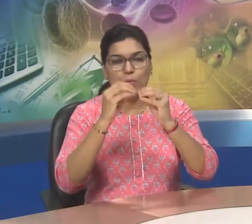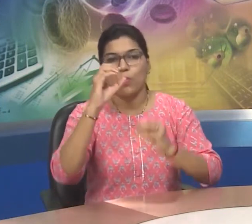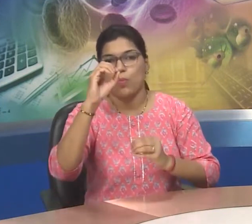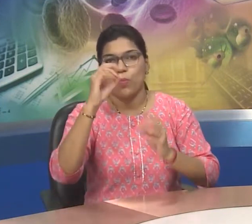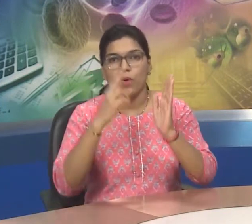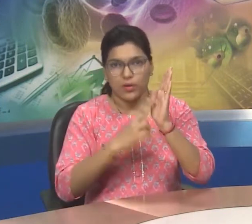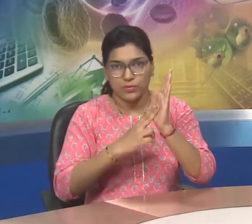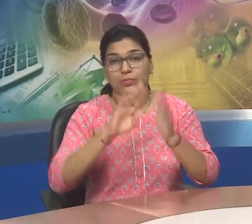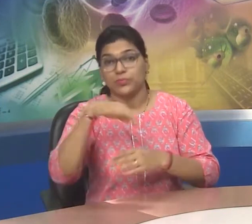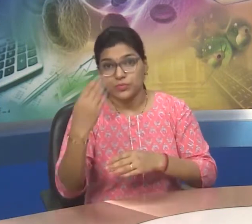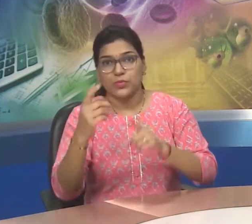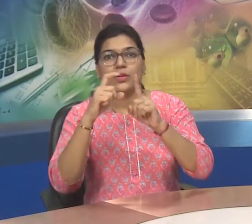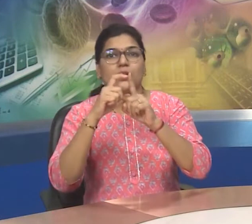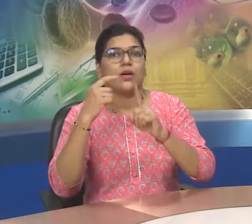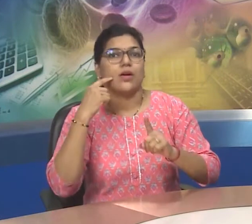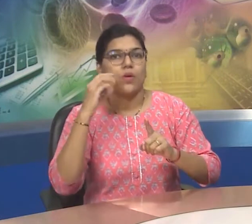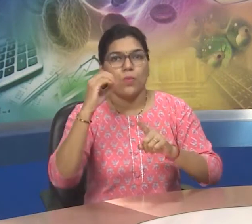CO2.